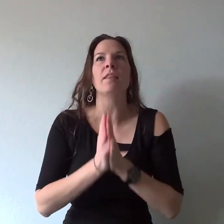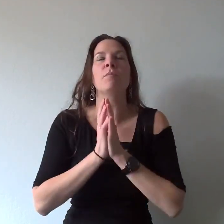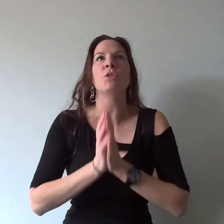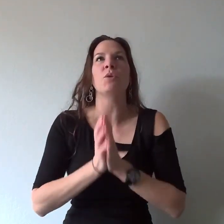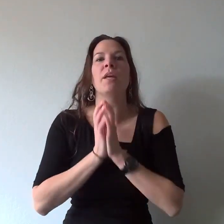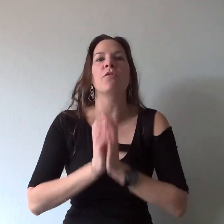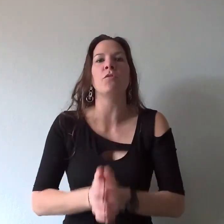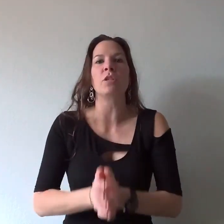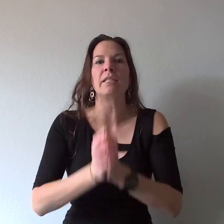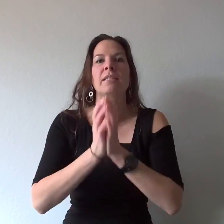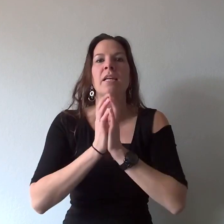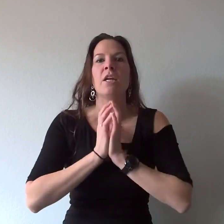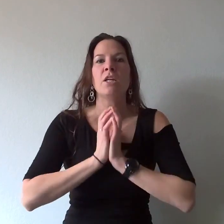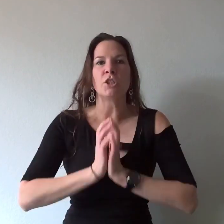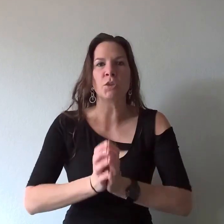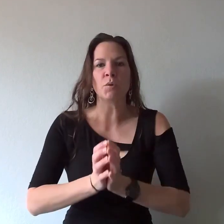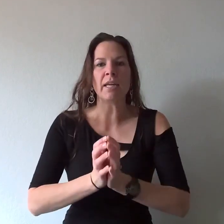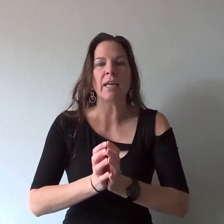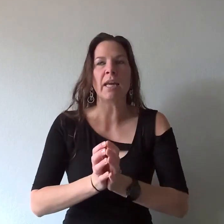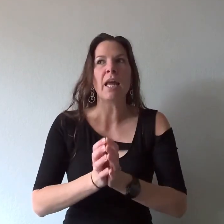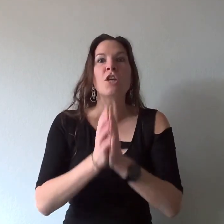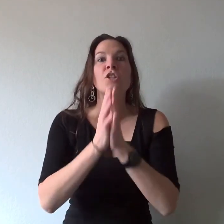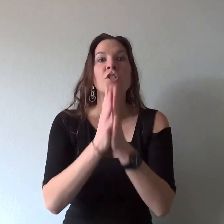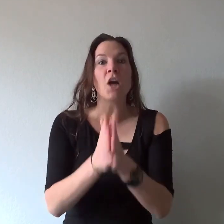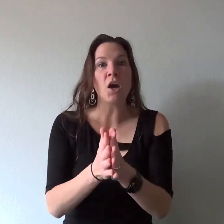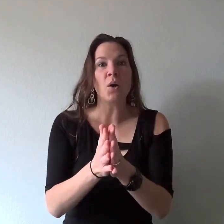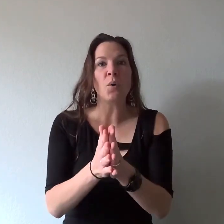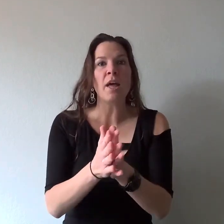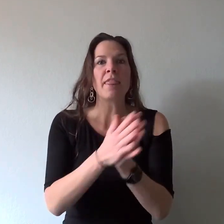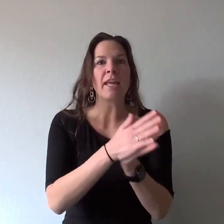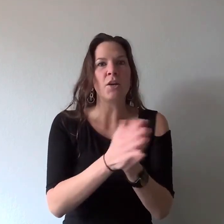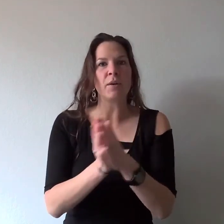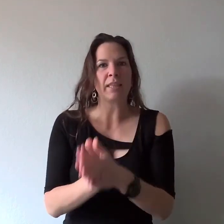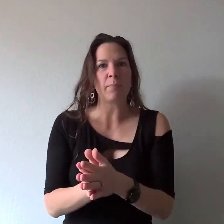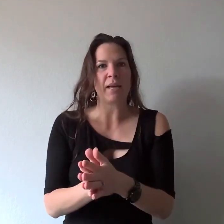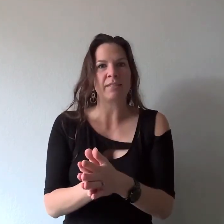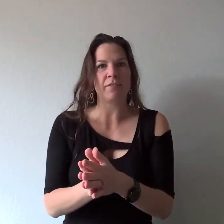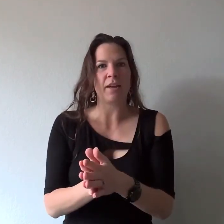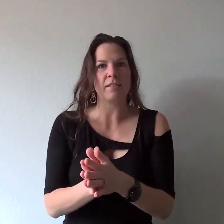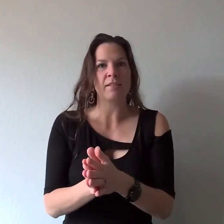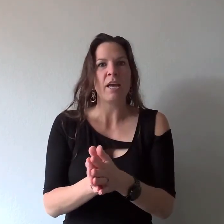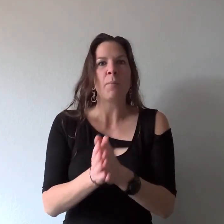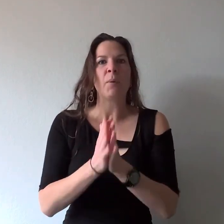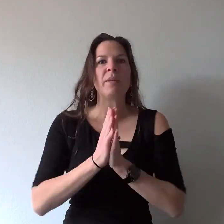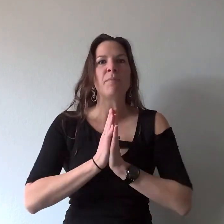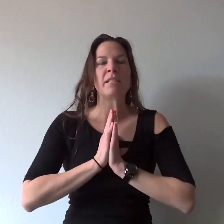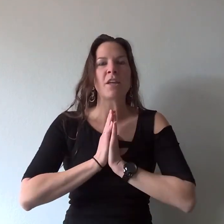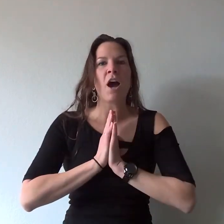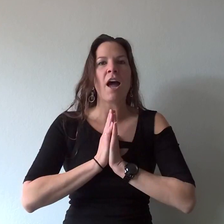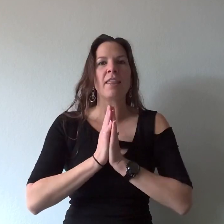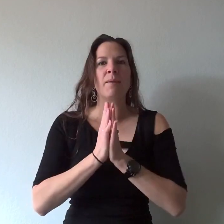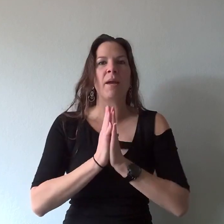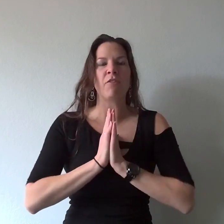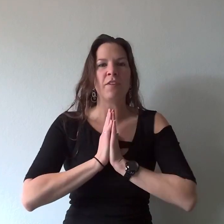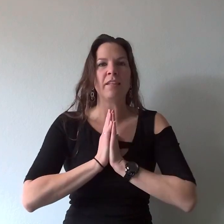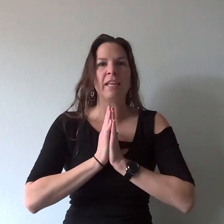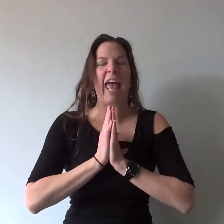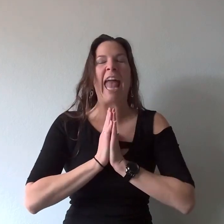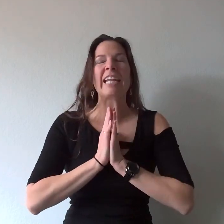them to their fullest degree so they don't get the best of us but we've been taught that by feeling any